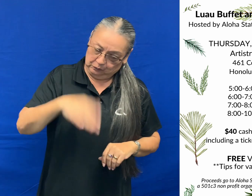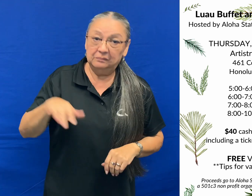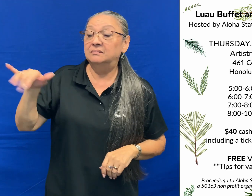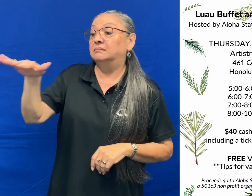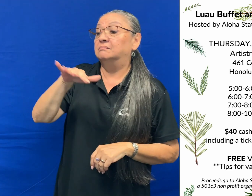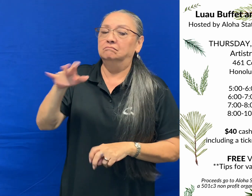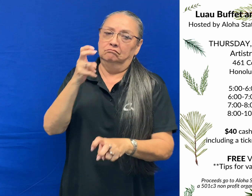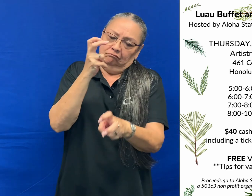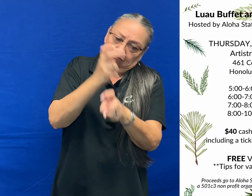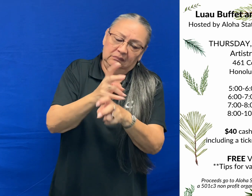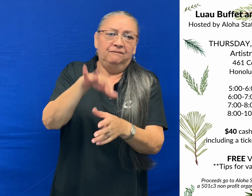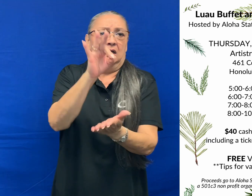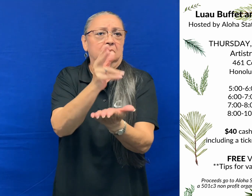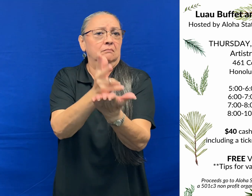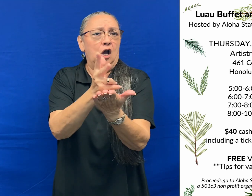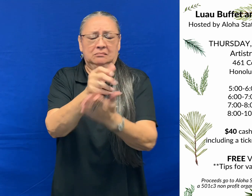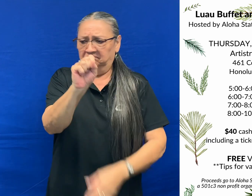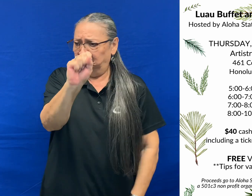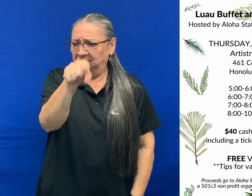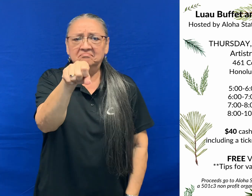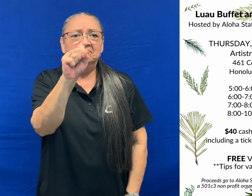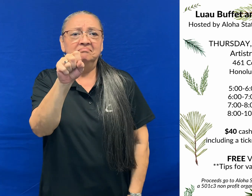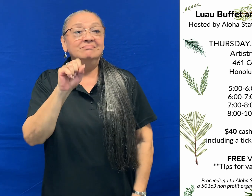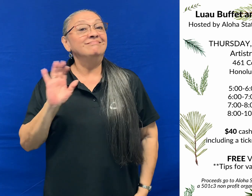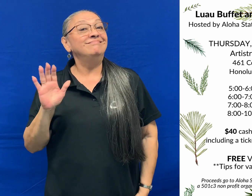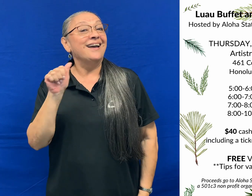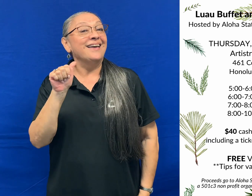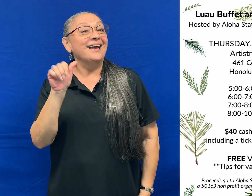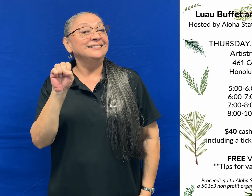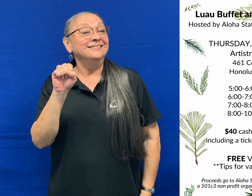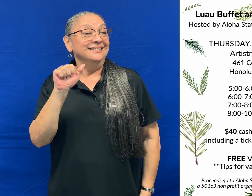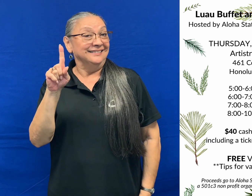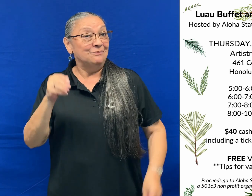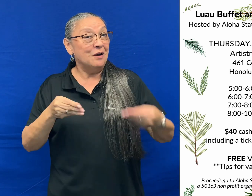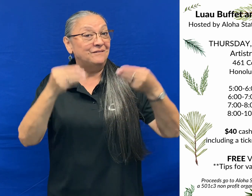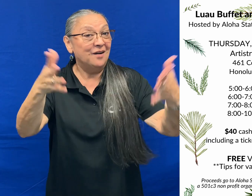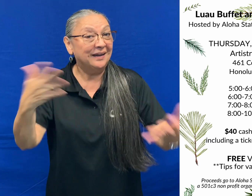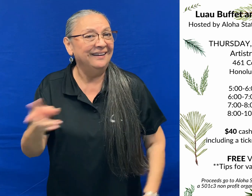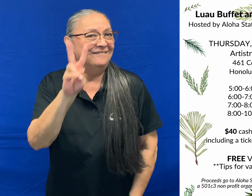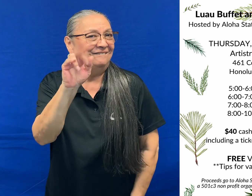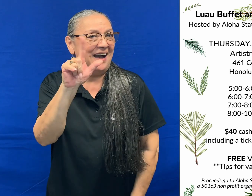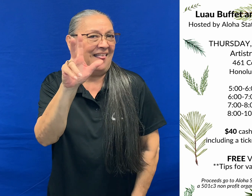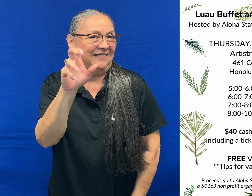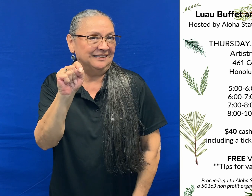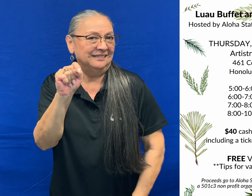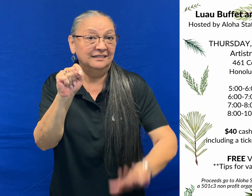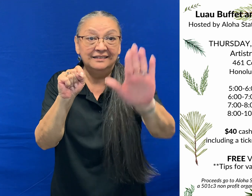others and still watch the performance. Up to you where you want to see it. As you know parking is really hard